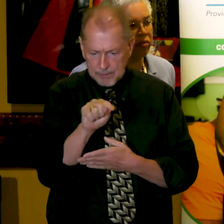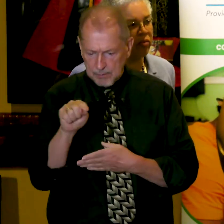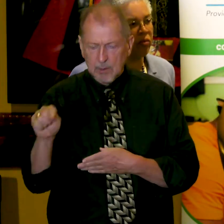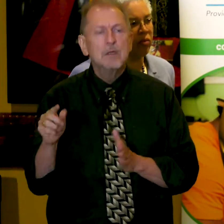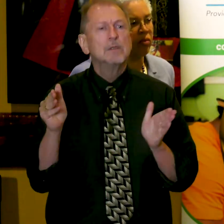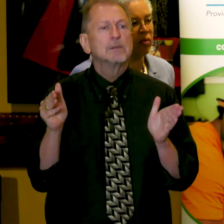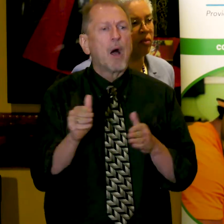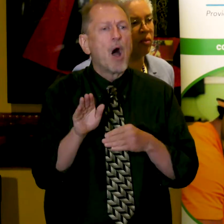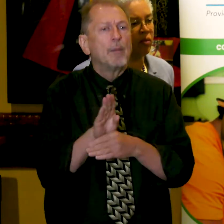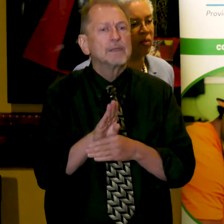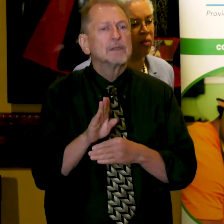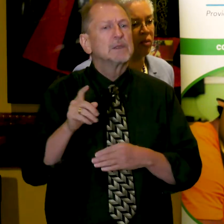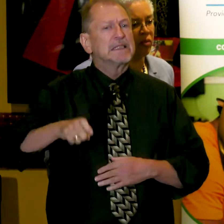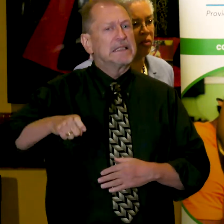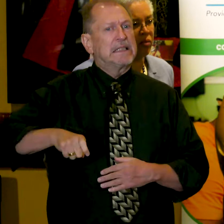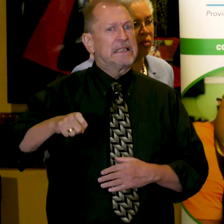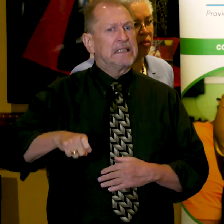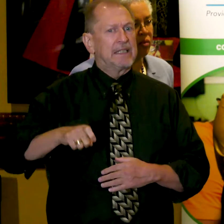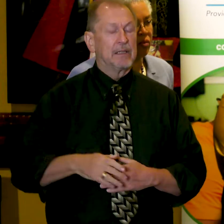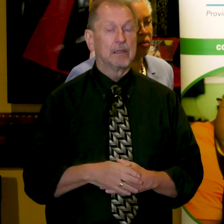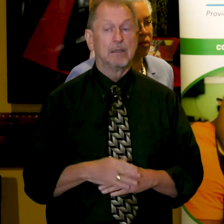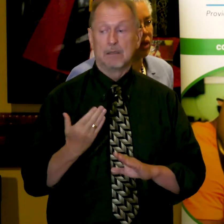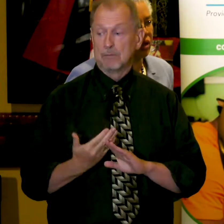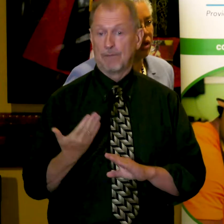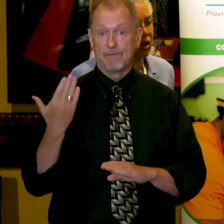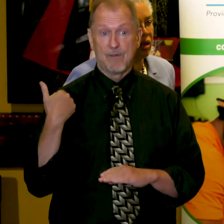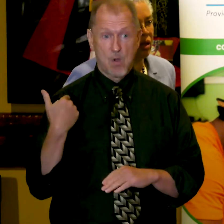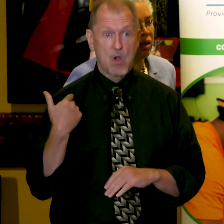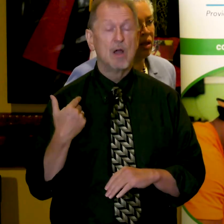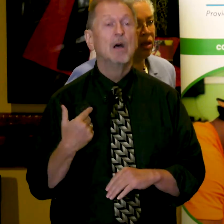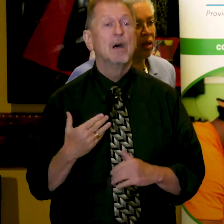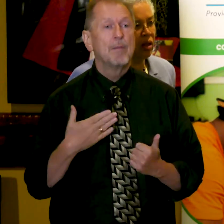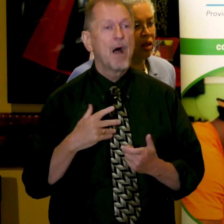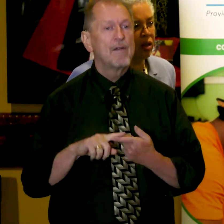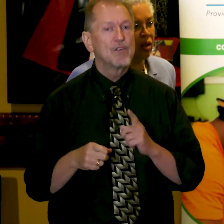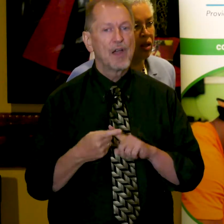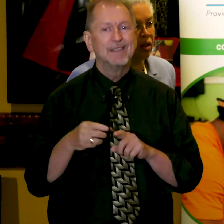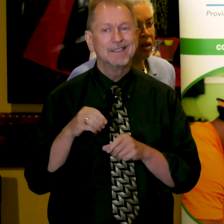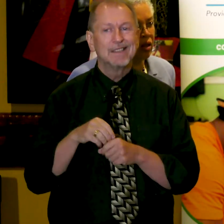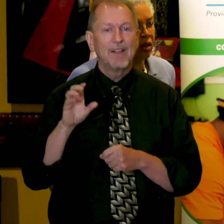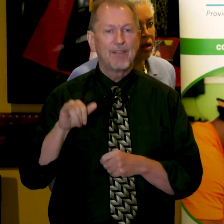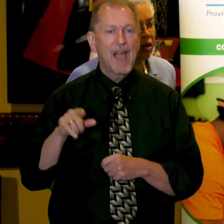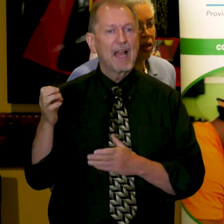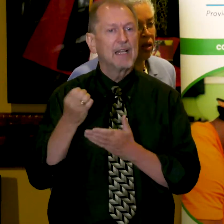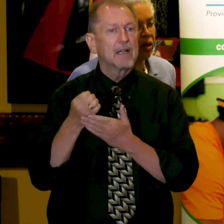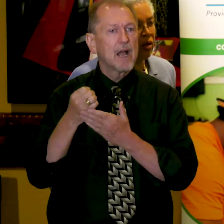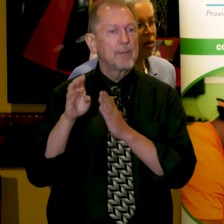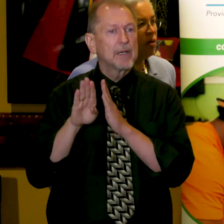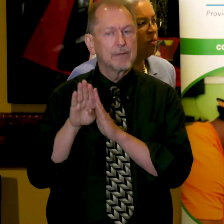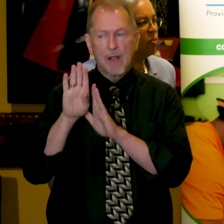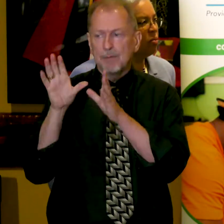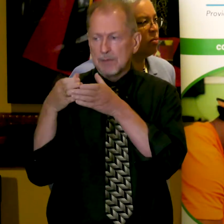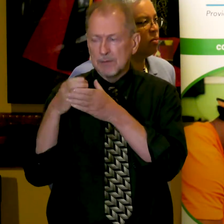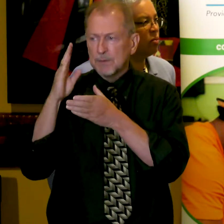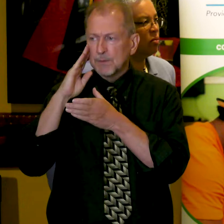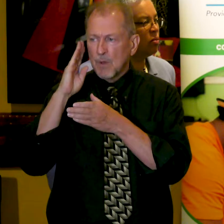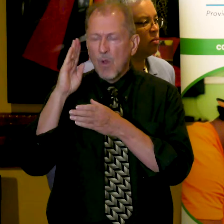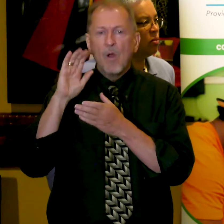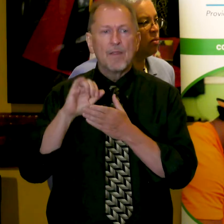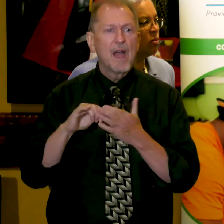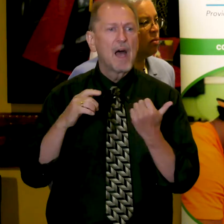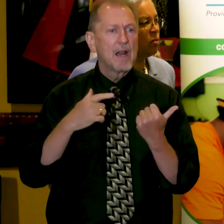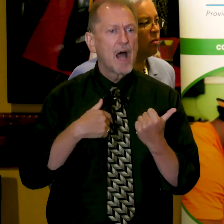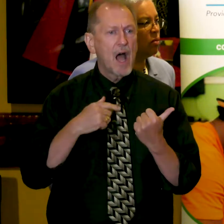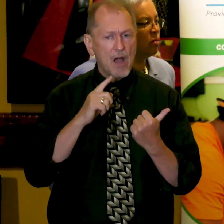business community. Prior to the COVID-19 pandemic, my friends at the Bureau of Economic Development were well aware that I was